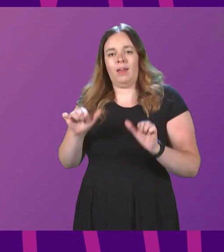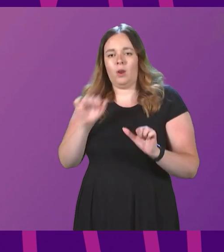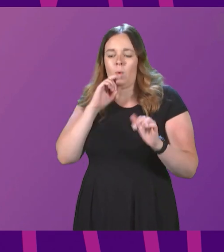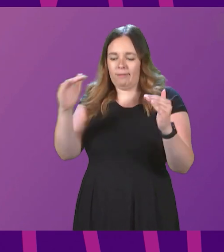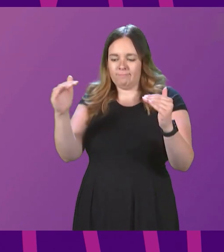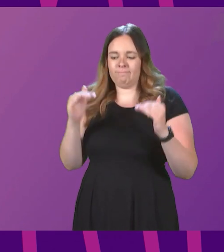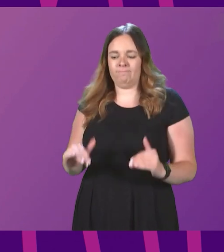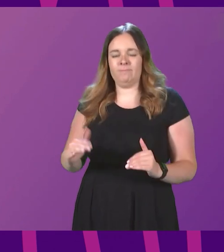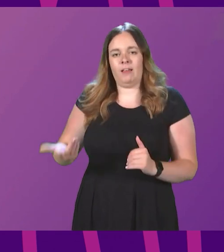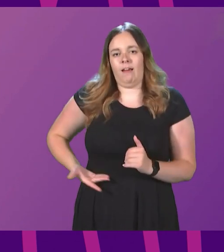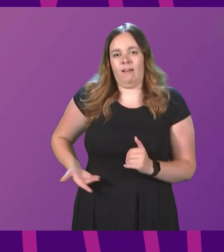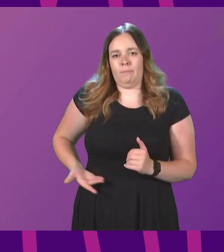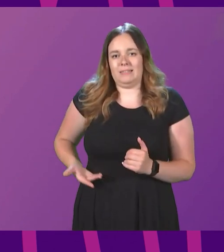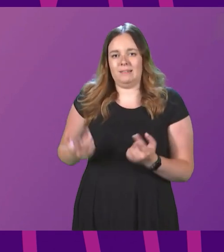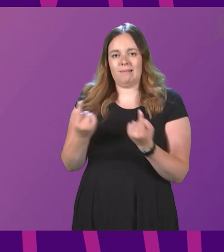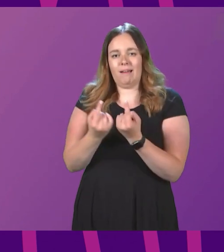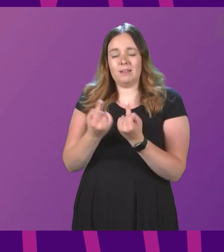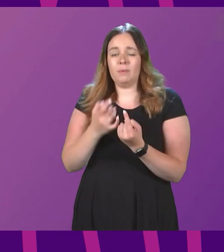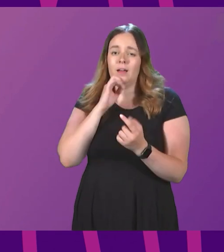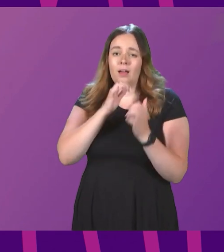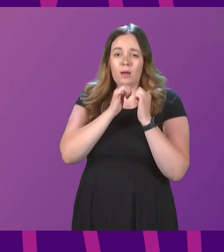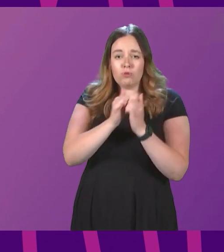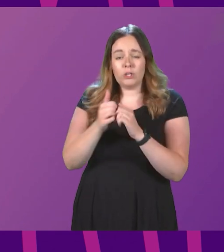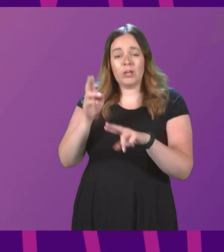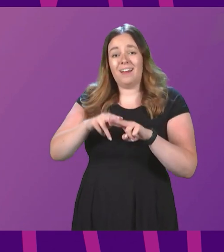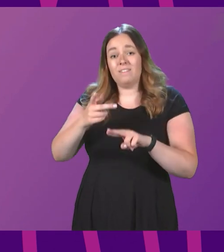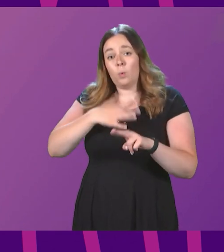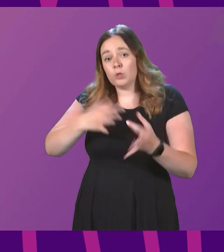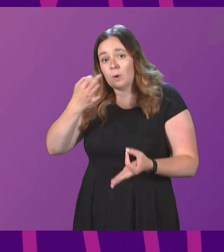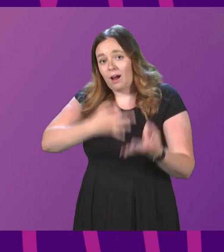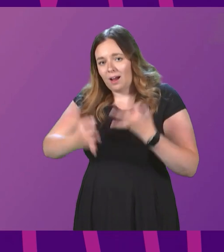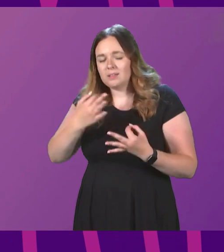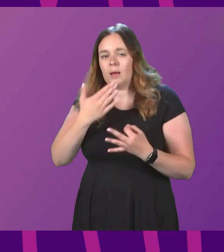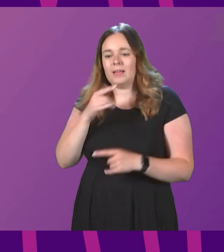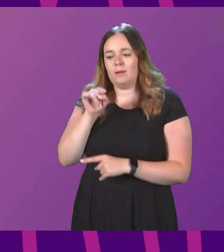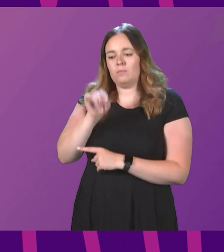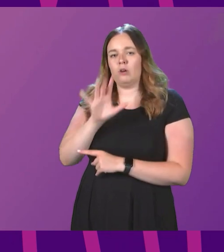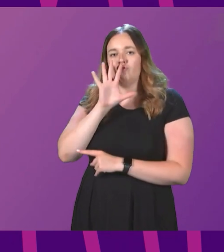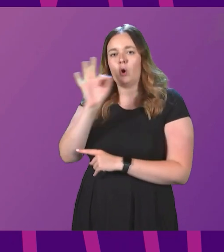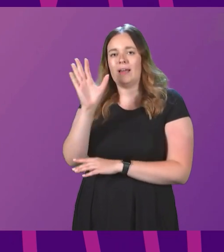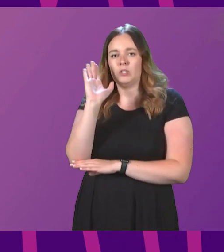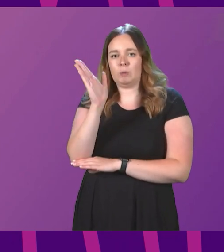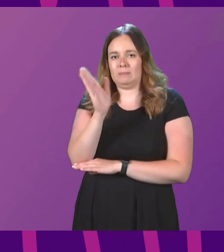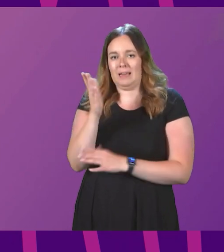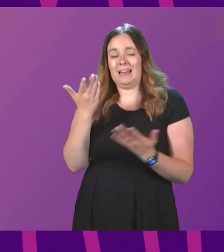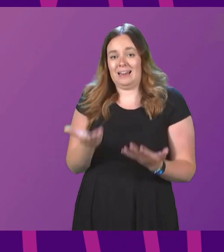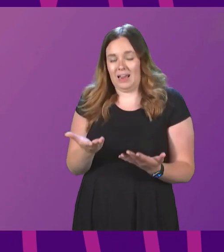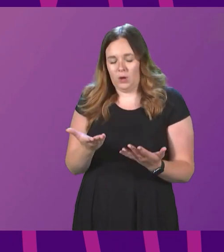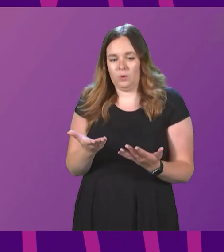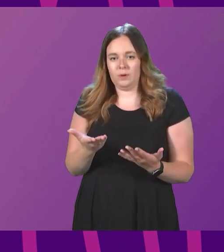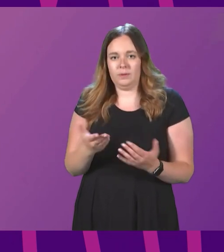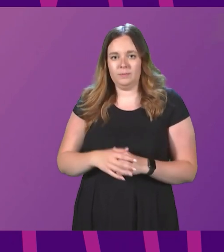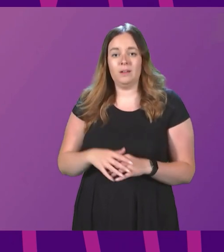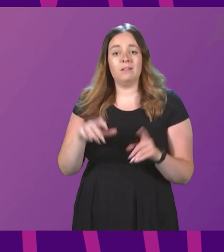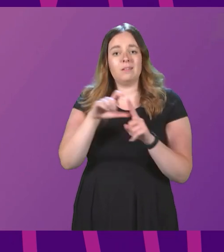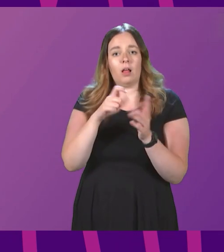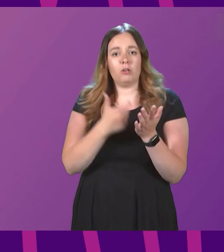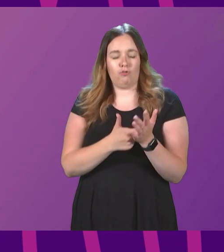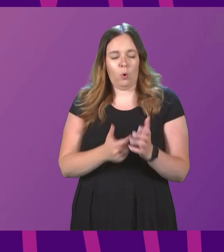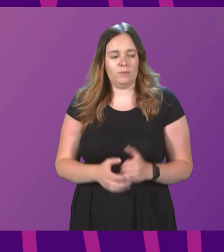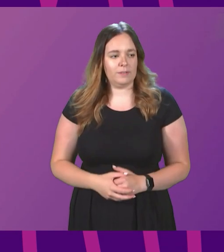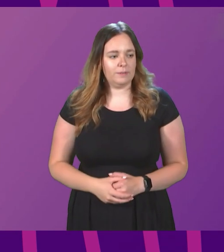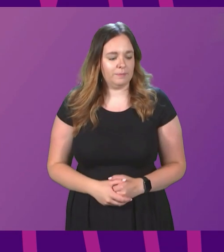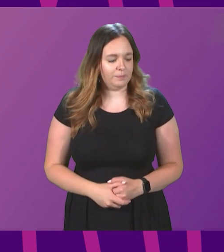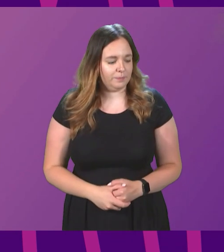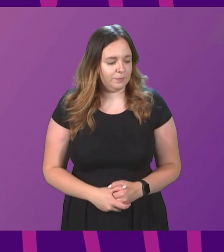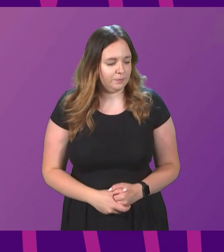the next item of business. And I would be grateful if members wish to ask a question or to press their request to speak buttons now. And I call on Douglas Ross. Thank